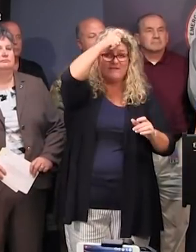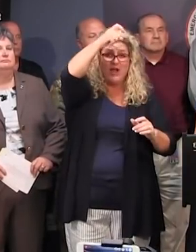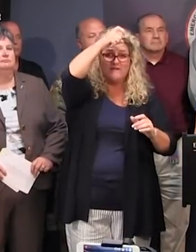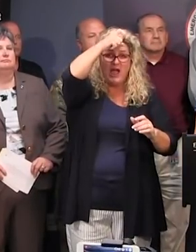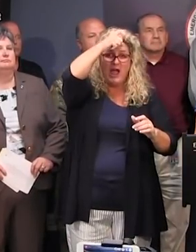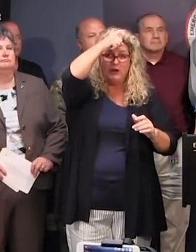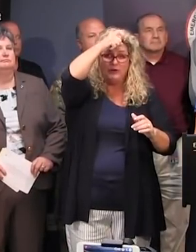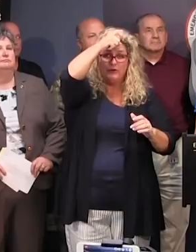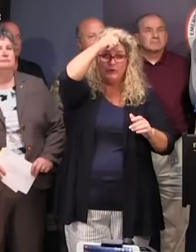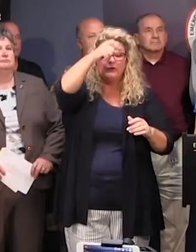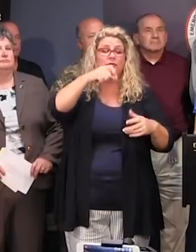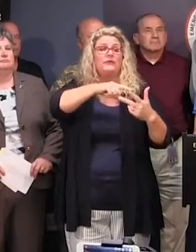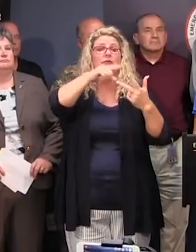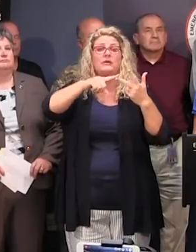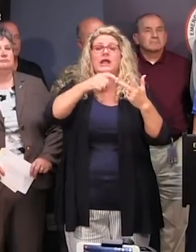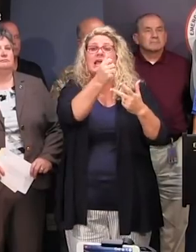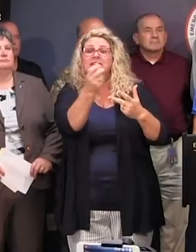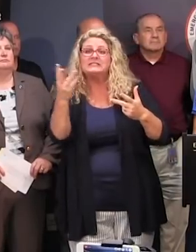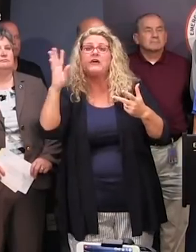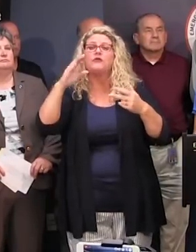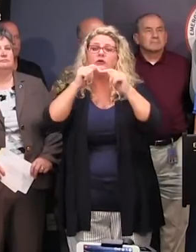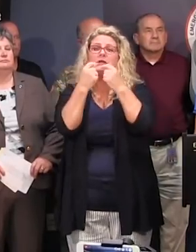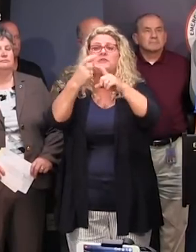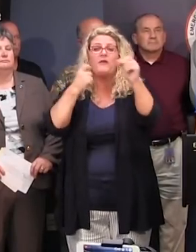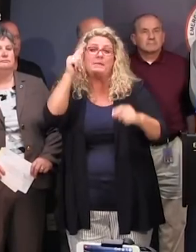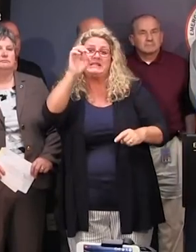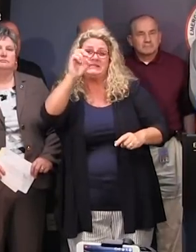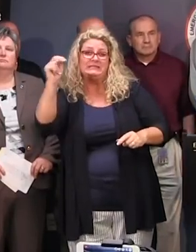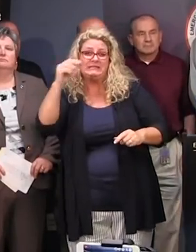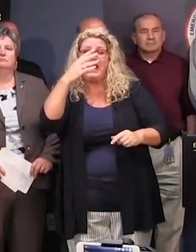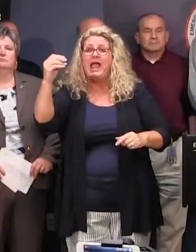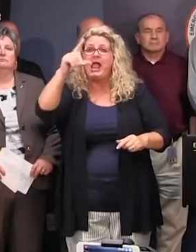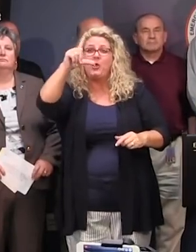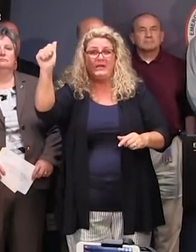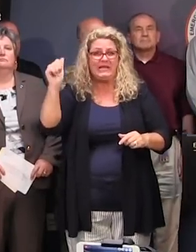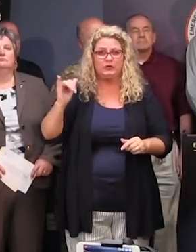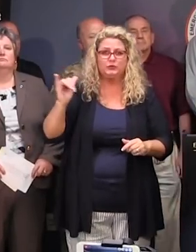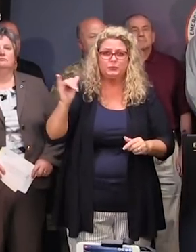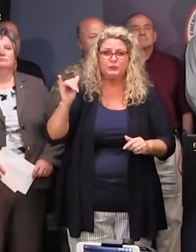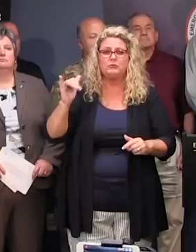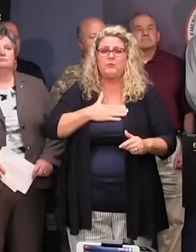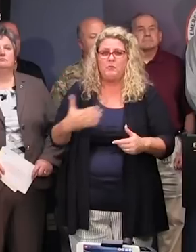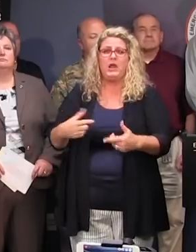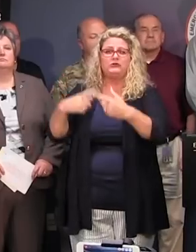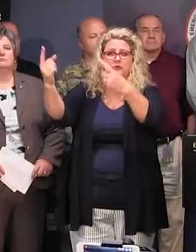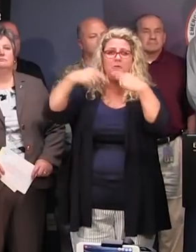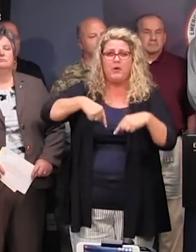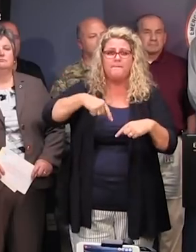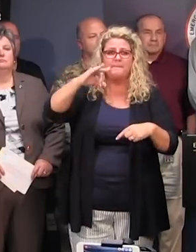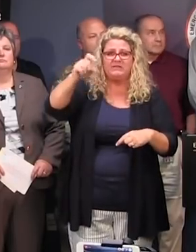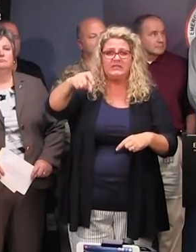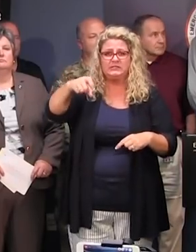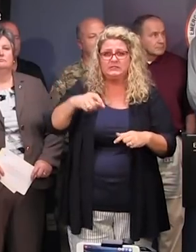as well as we have several teams from the states of Tennessee and Louisiana that have responded to South Carolina to help with this storm.